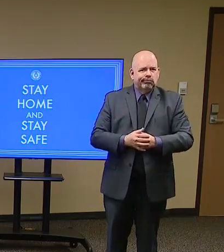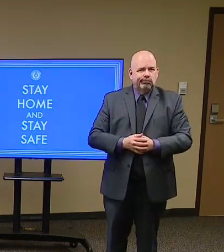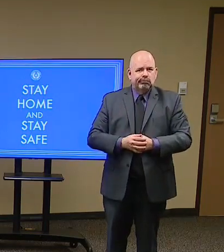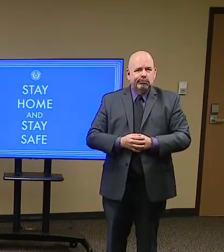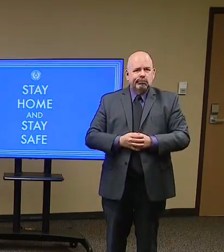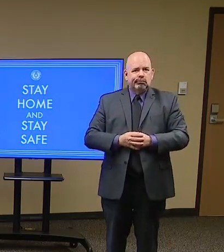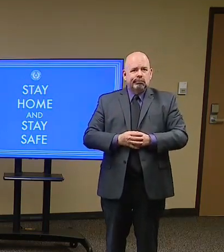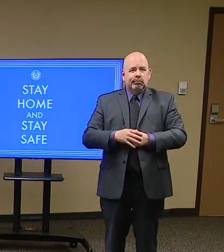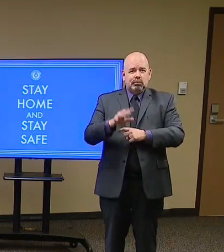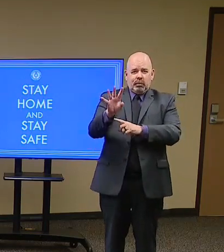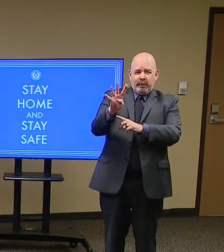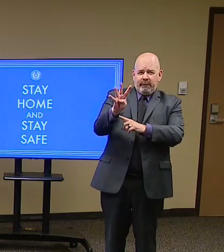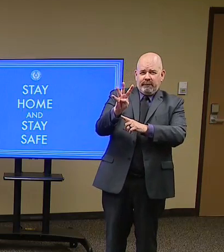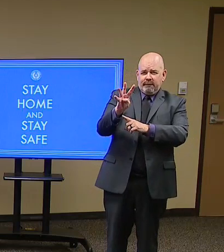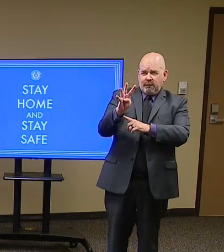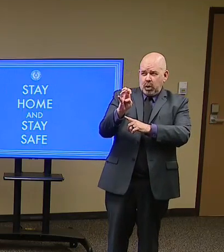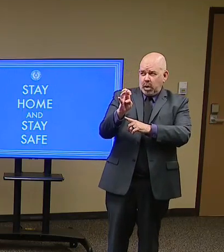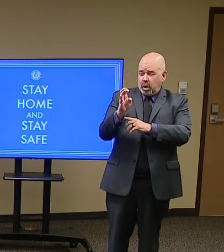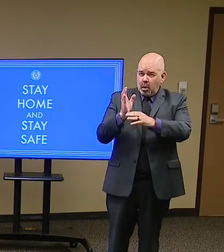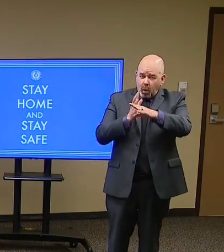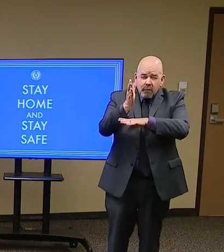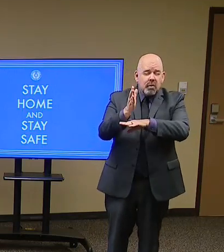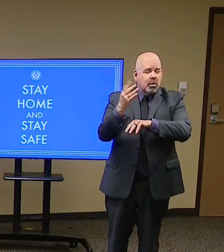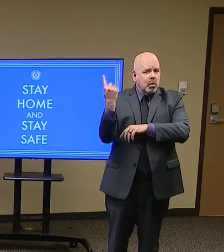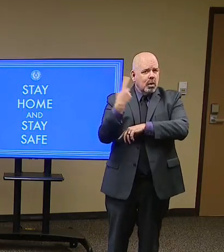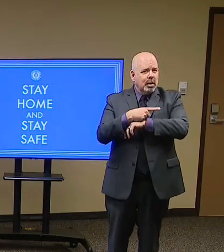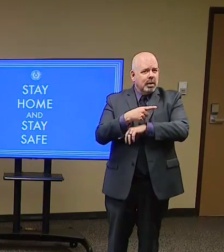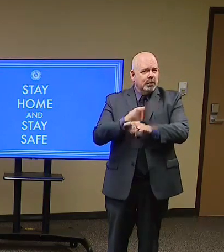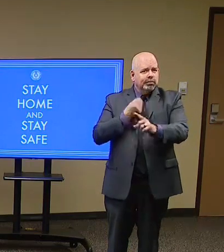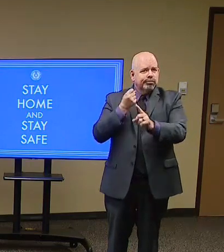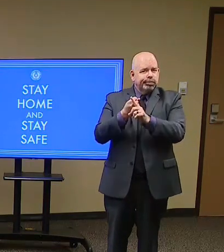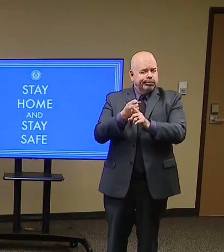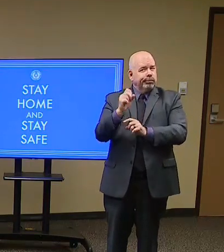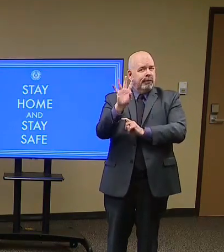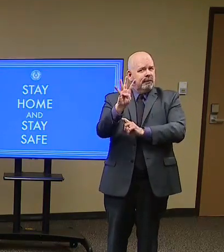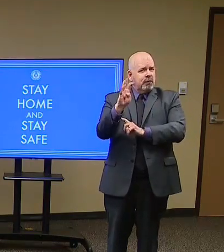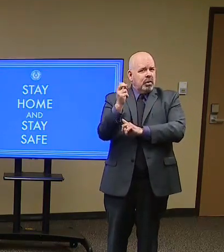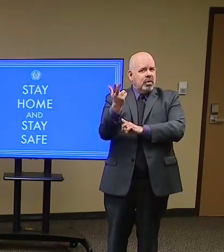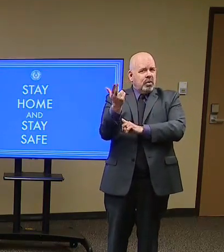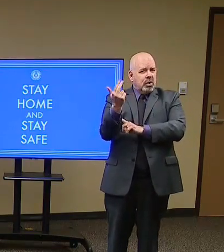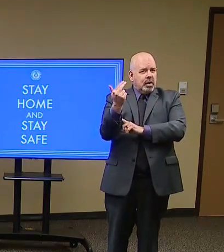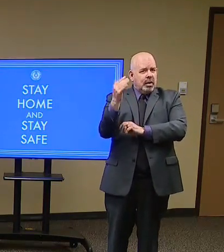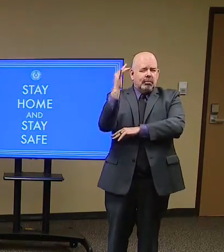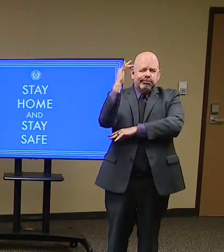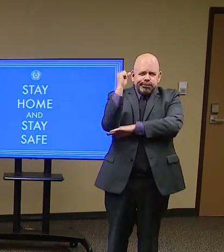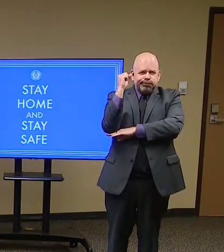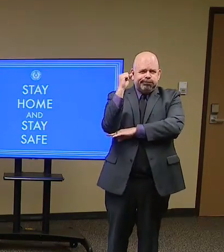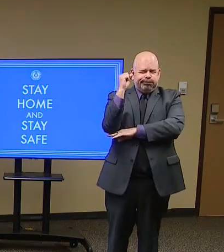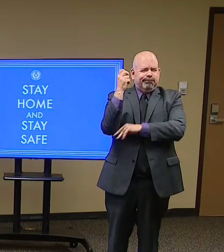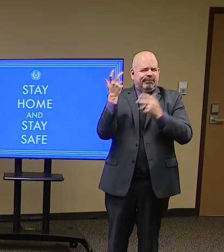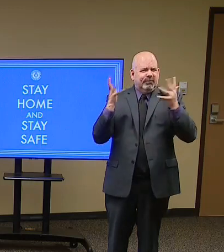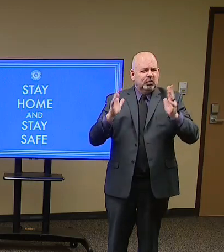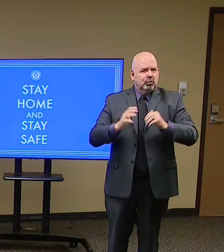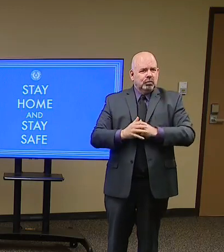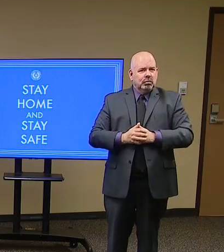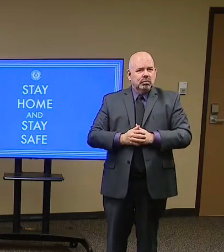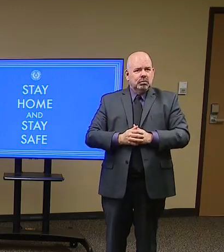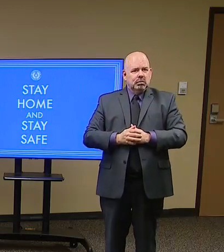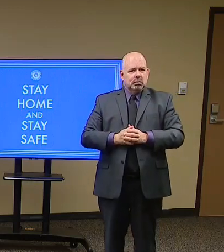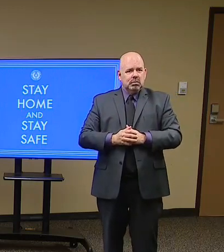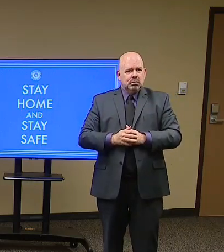week. We had a high of 413 cases in one day. And today we're reporting 394